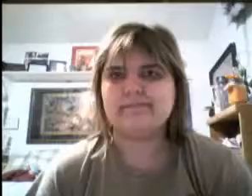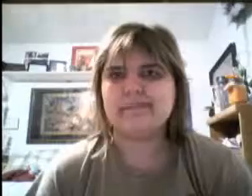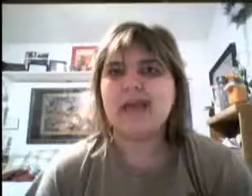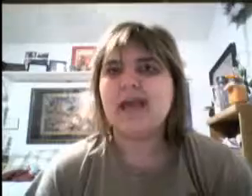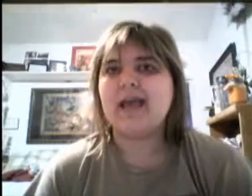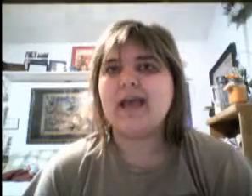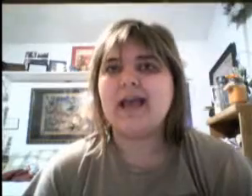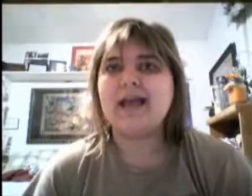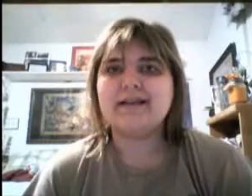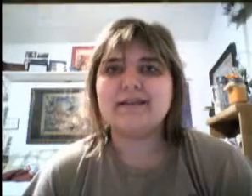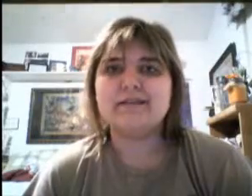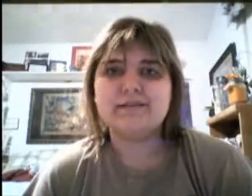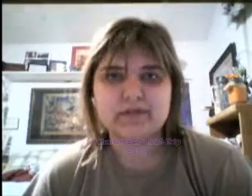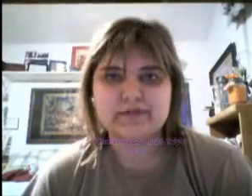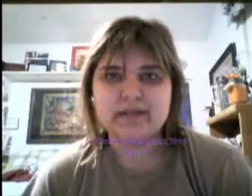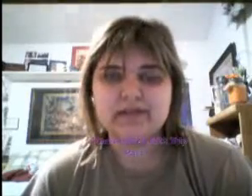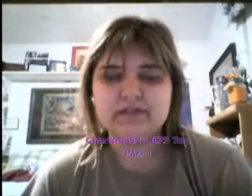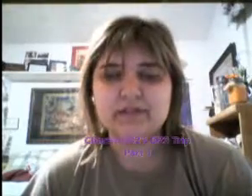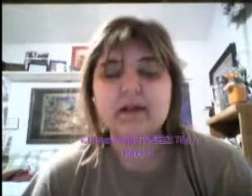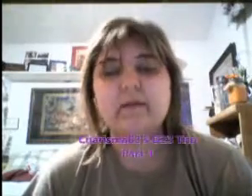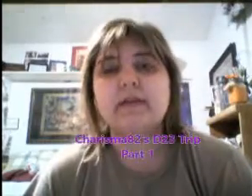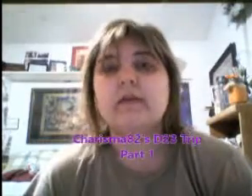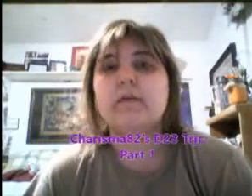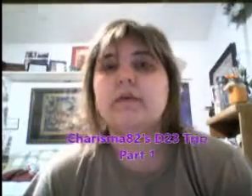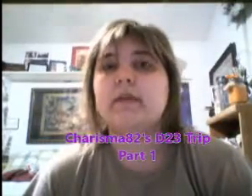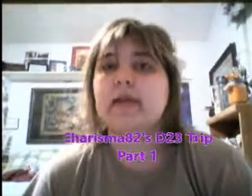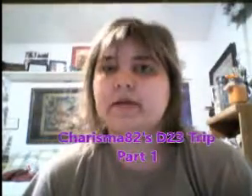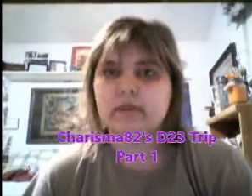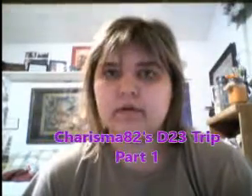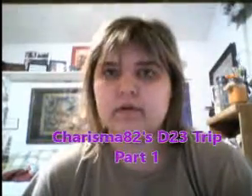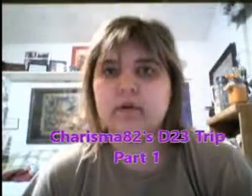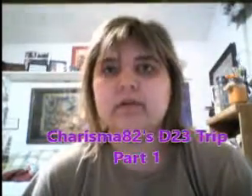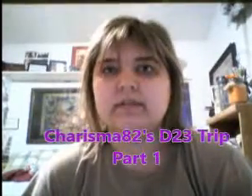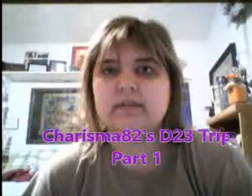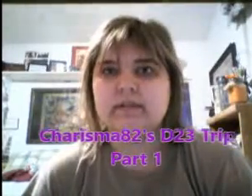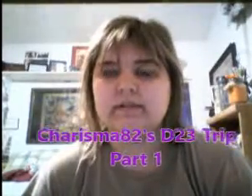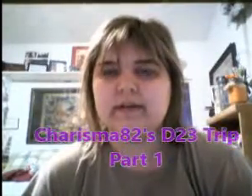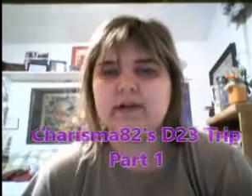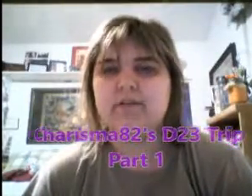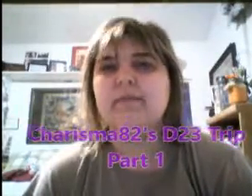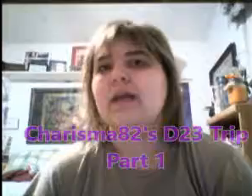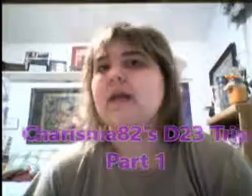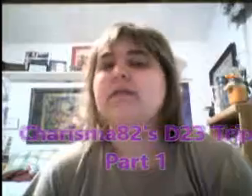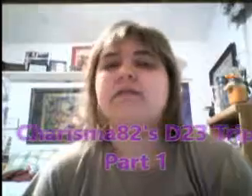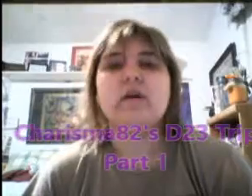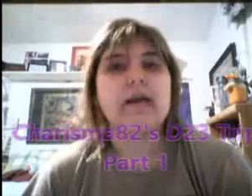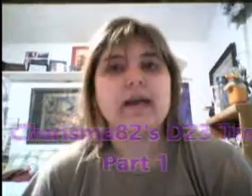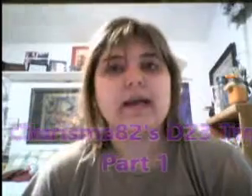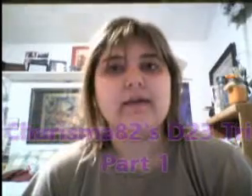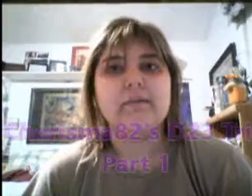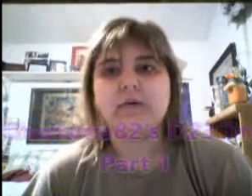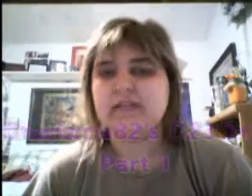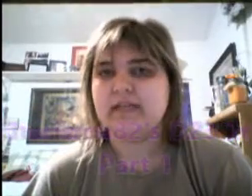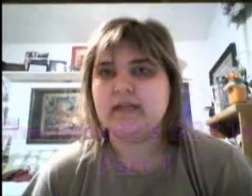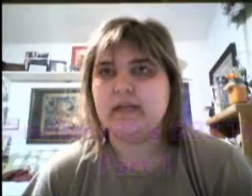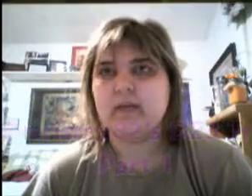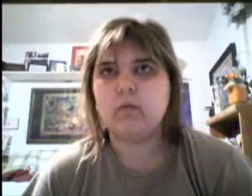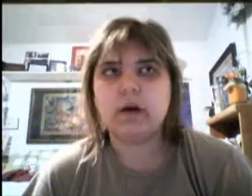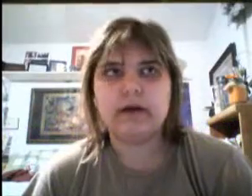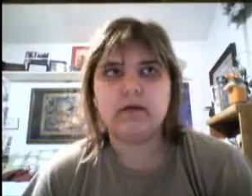Hey, this is ChrisMade82 and I'm here with a new Disney video. Sorry I haven't posted anything in a while.